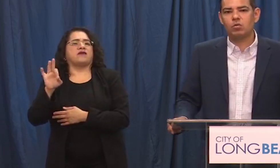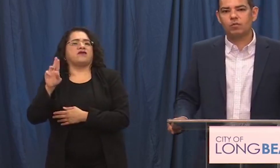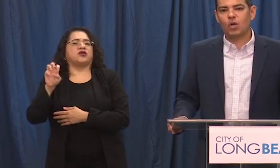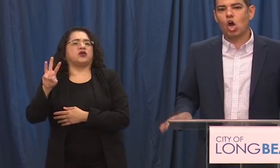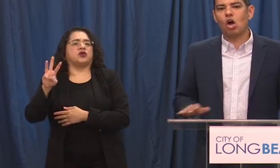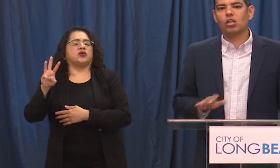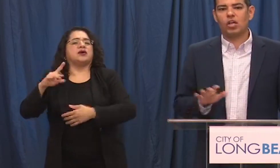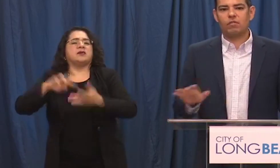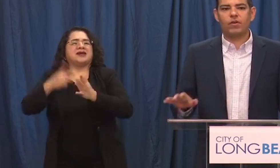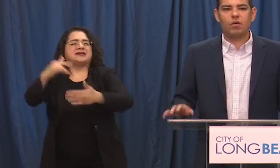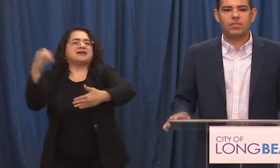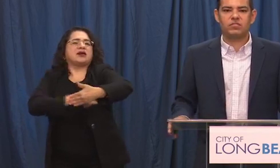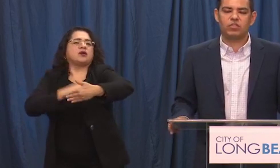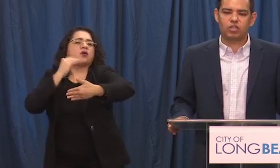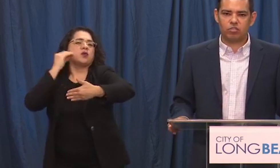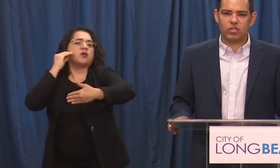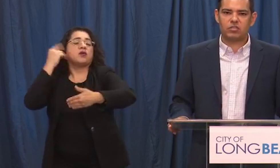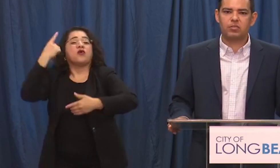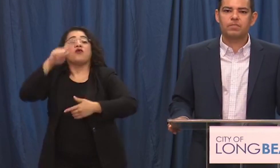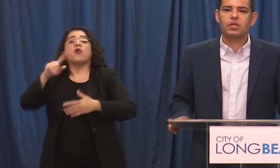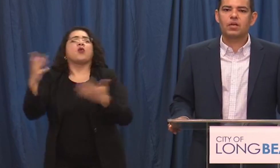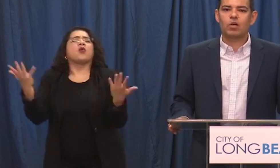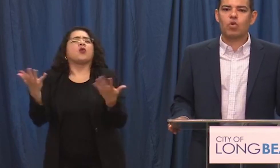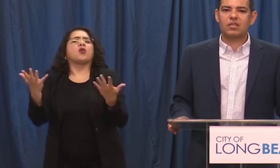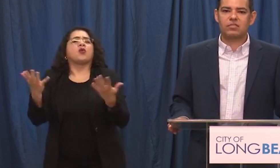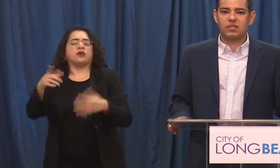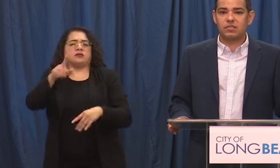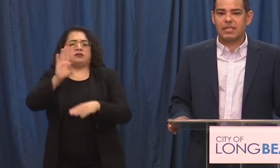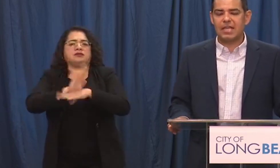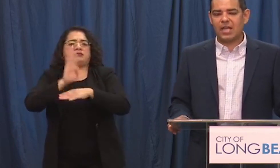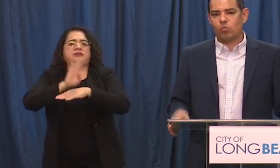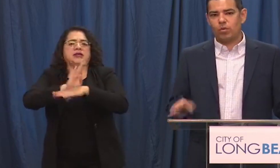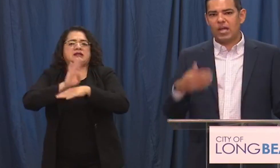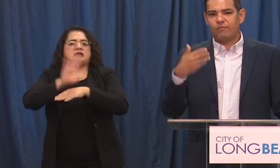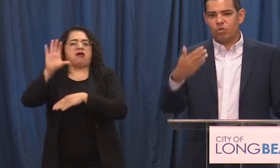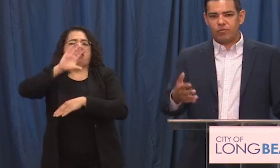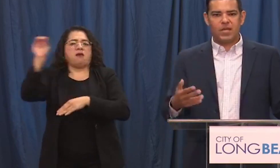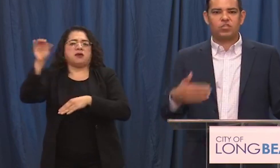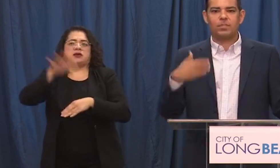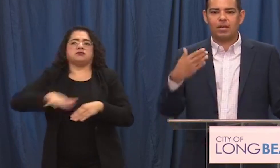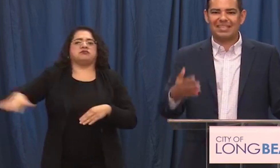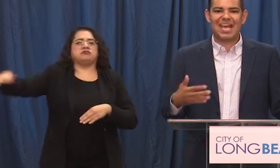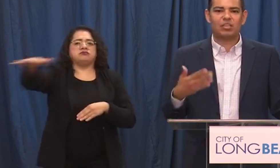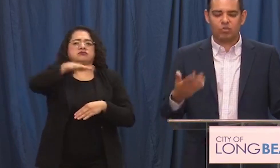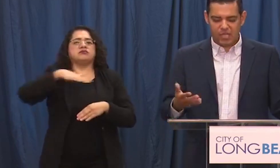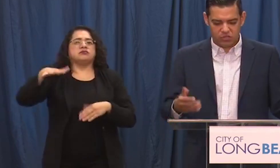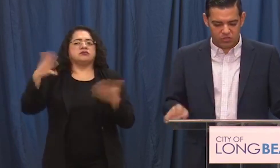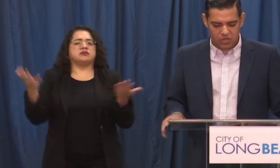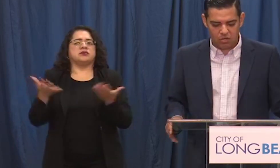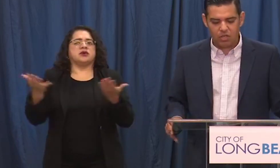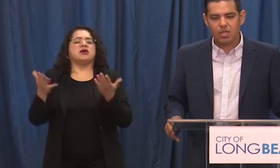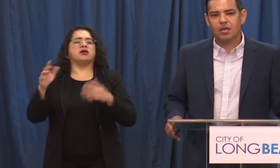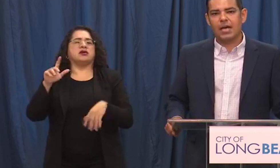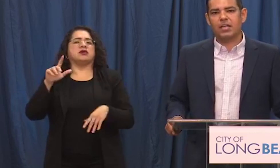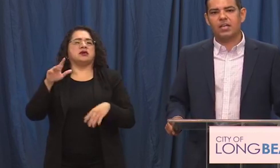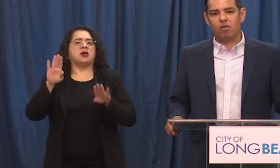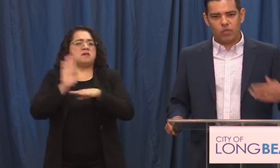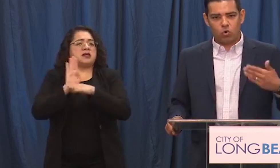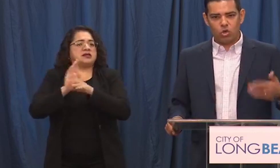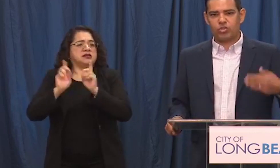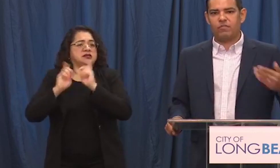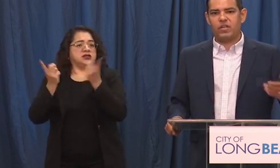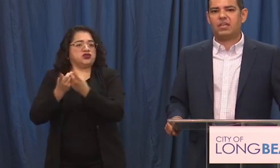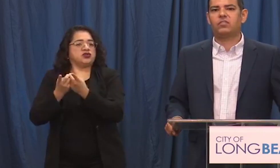curfew for all of our business districts across the city and we will have more information about exact locations here uh